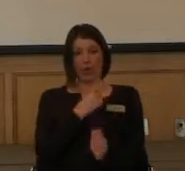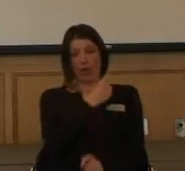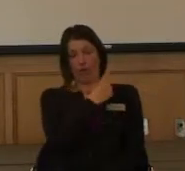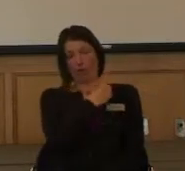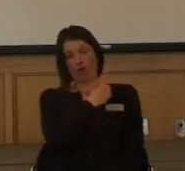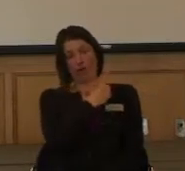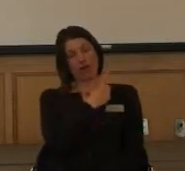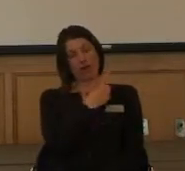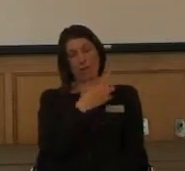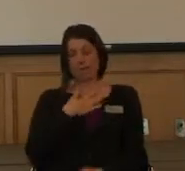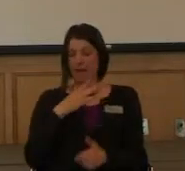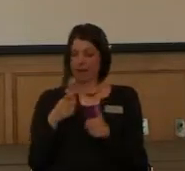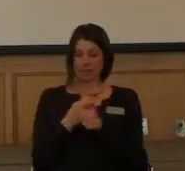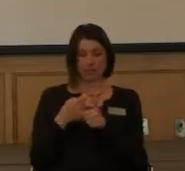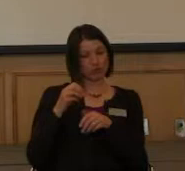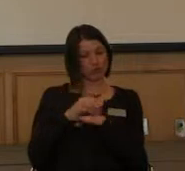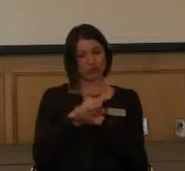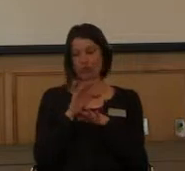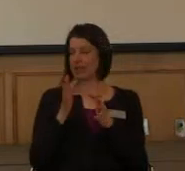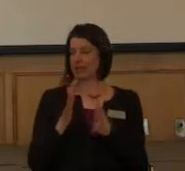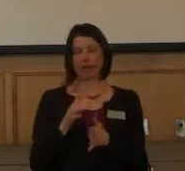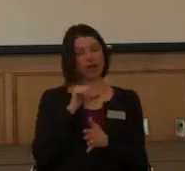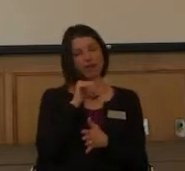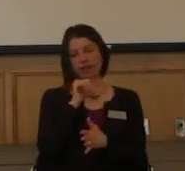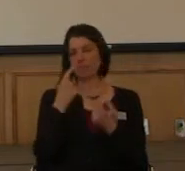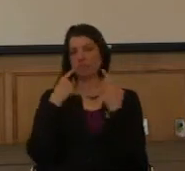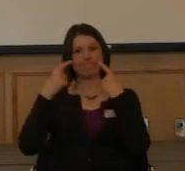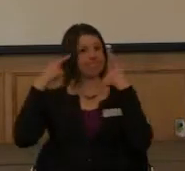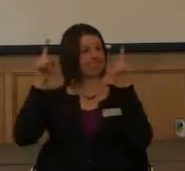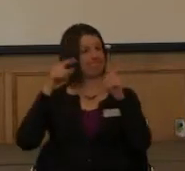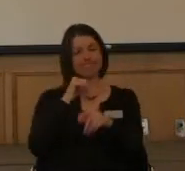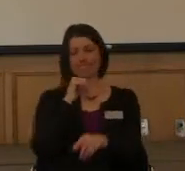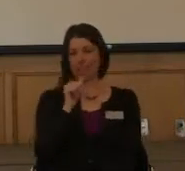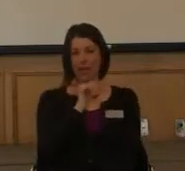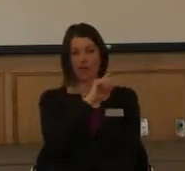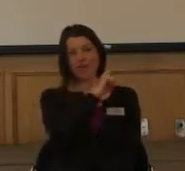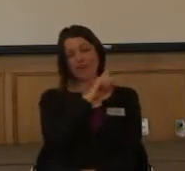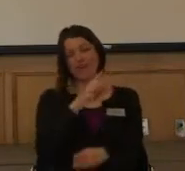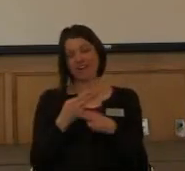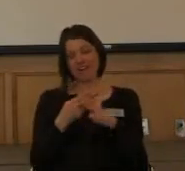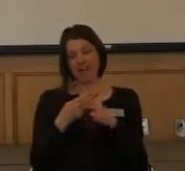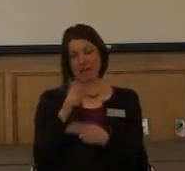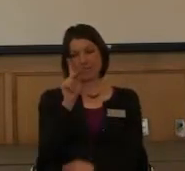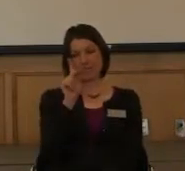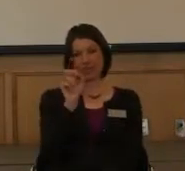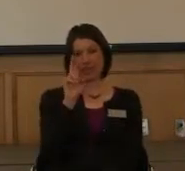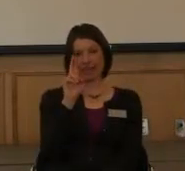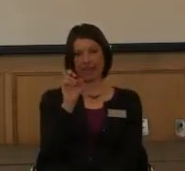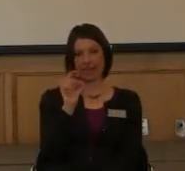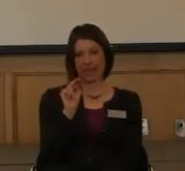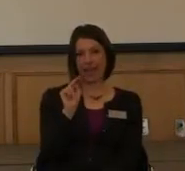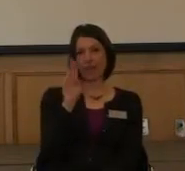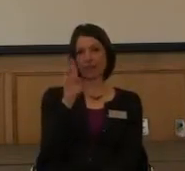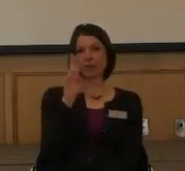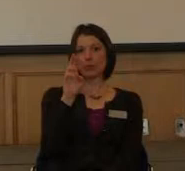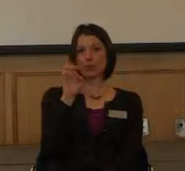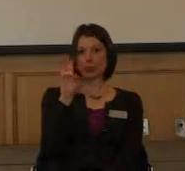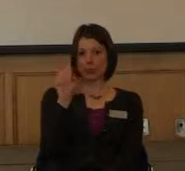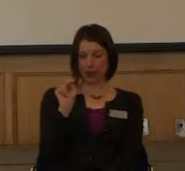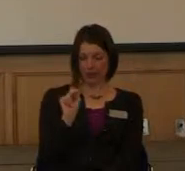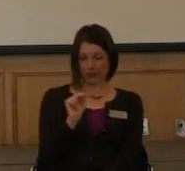initial advisor. Because Karen, her name's Karen Brown. Karen is this person that,